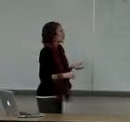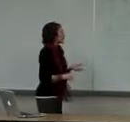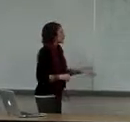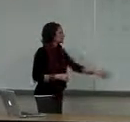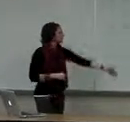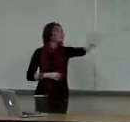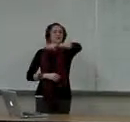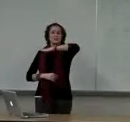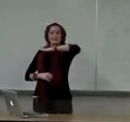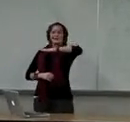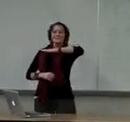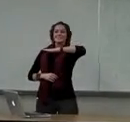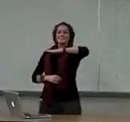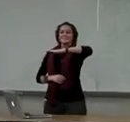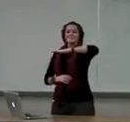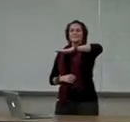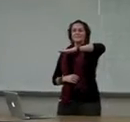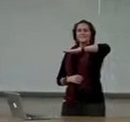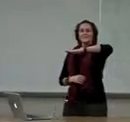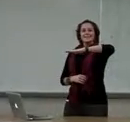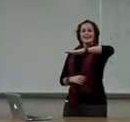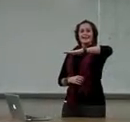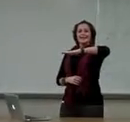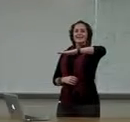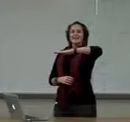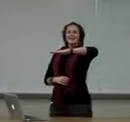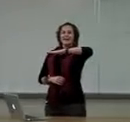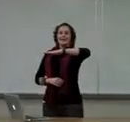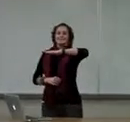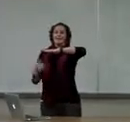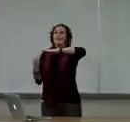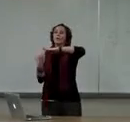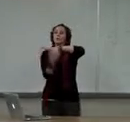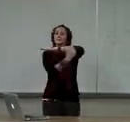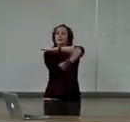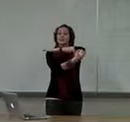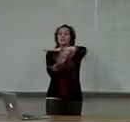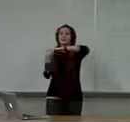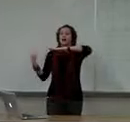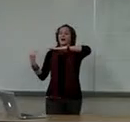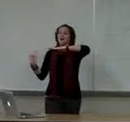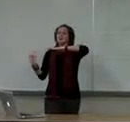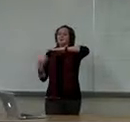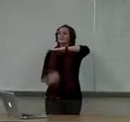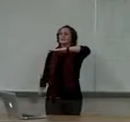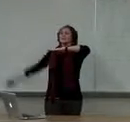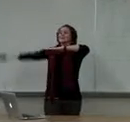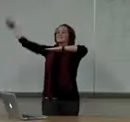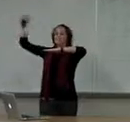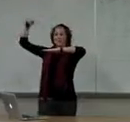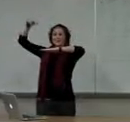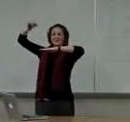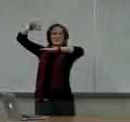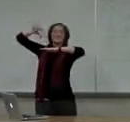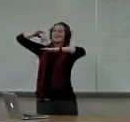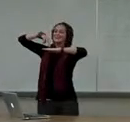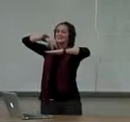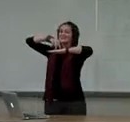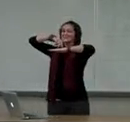slope, it goes like this. Okay, it's a horizontal line. Joe can only walk